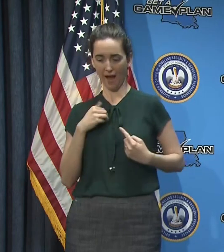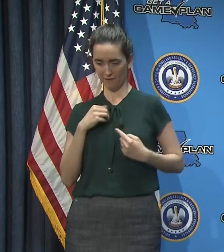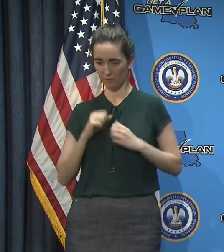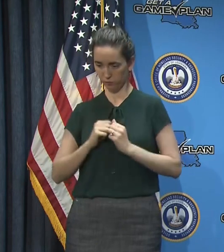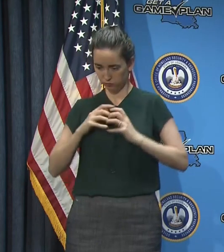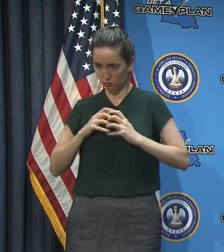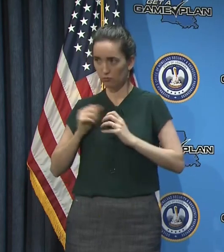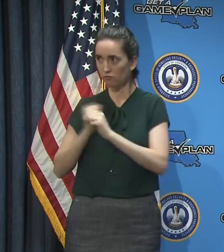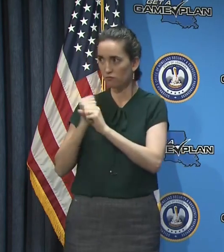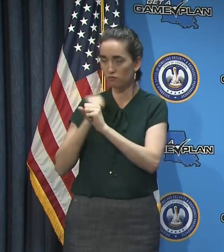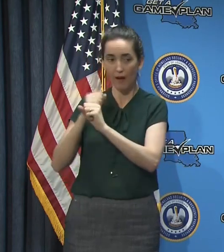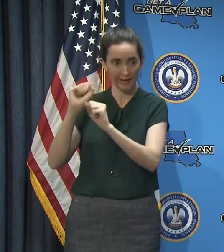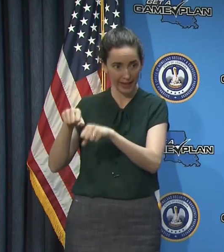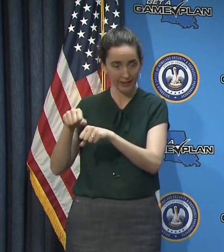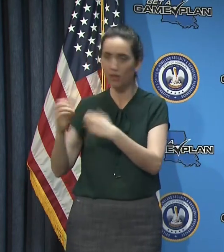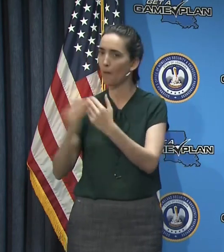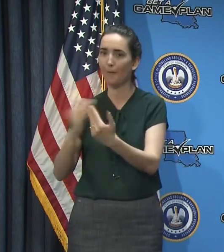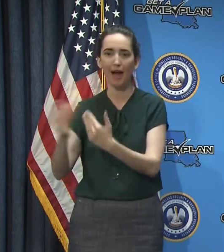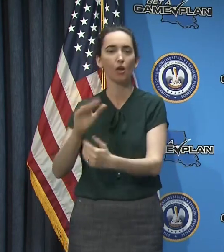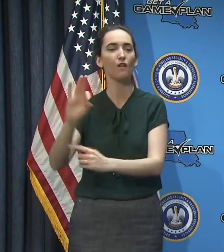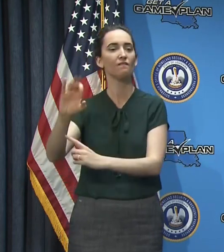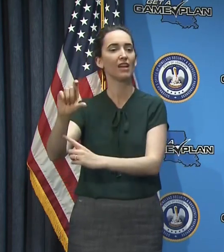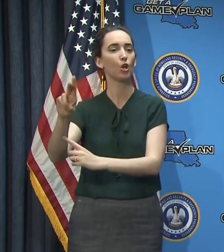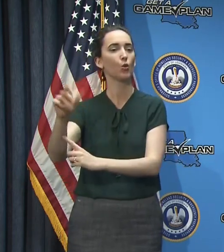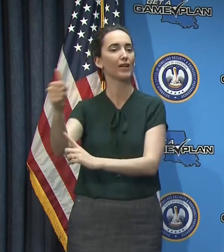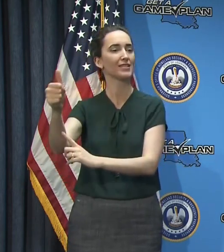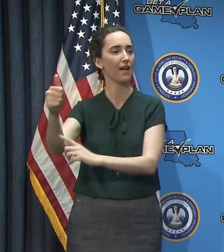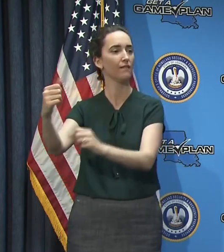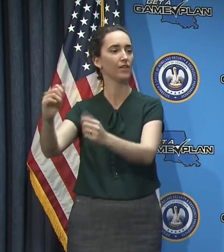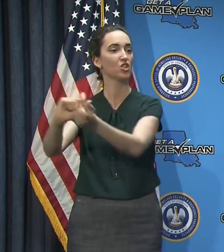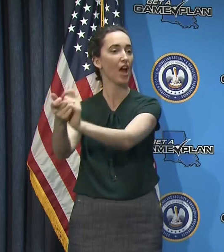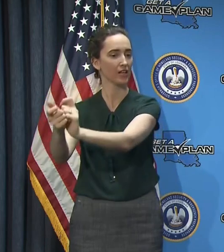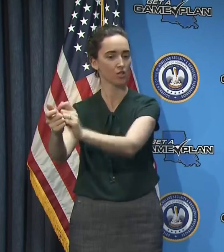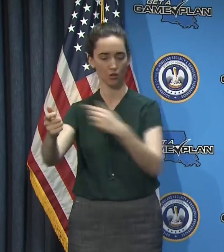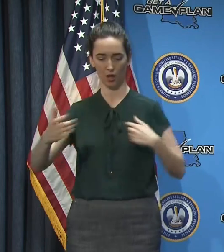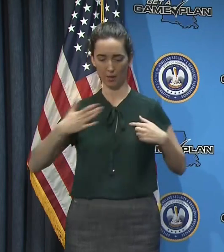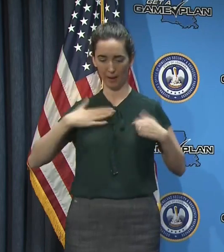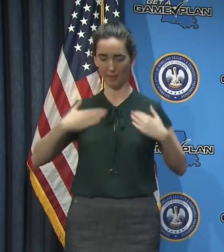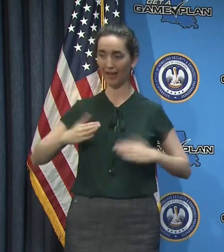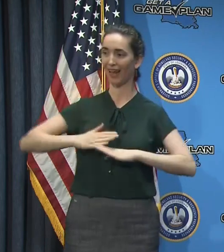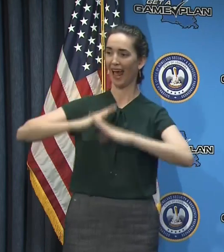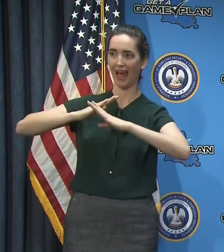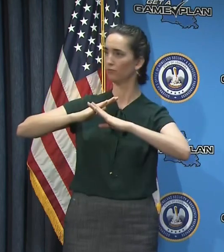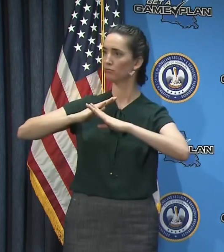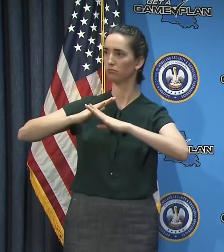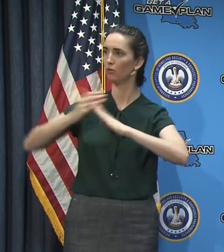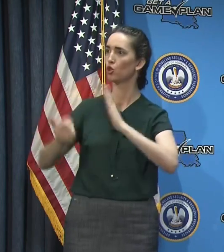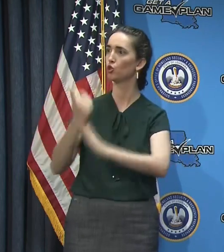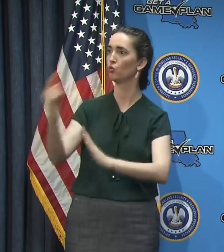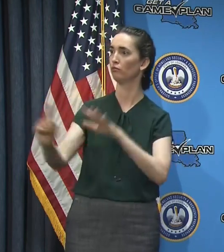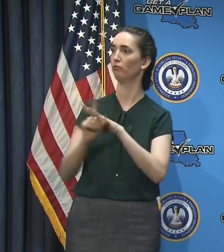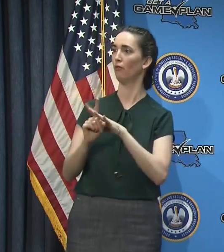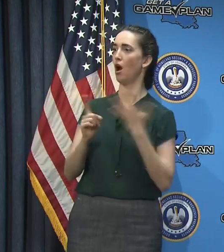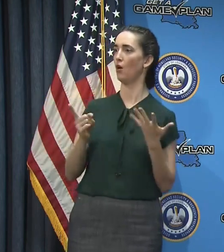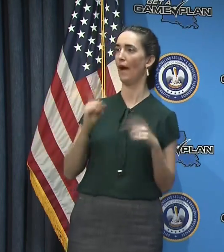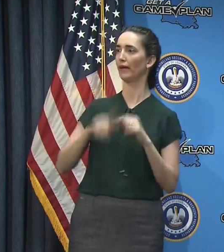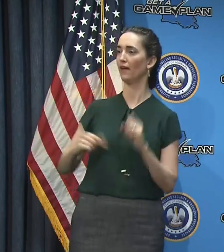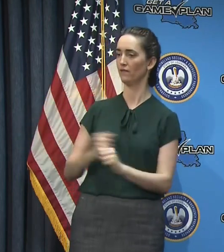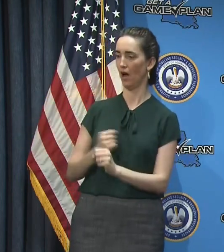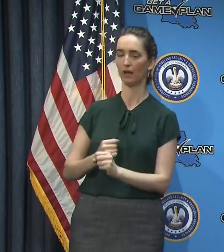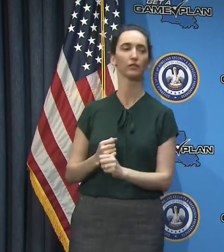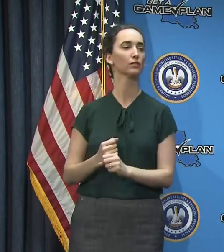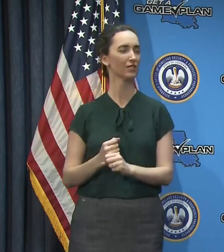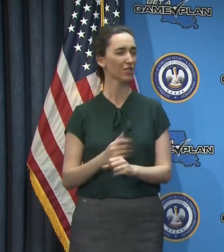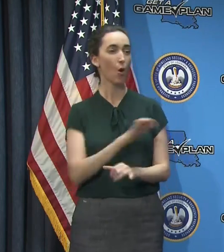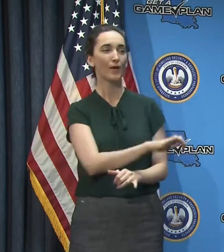confers upon that individual is important and knowing just how free that individual then is to resume work, uh, and to going out in public